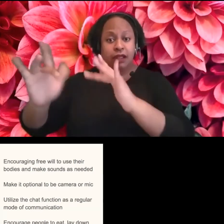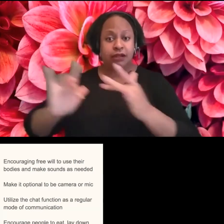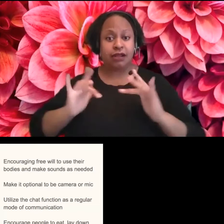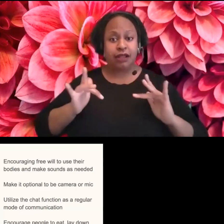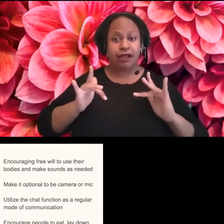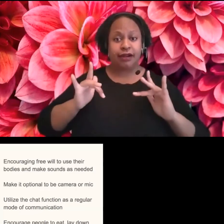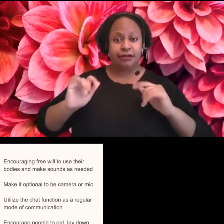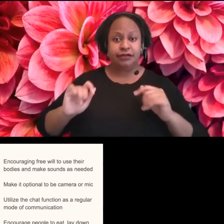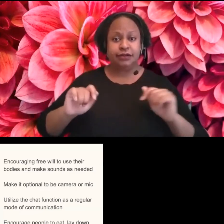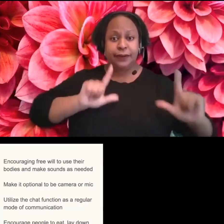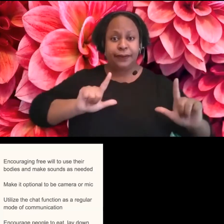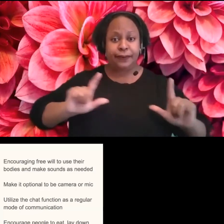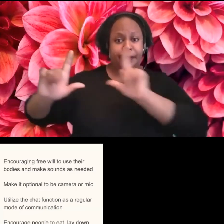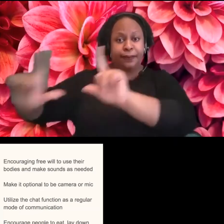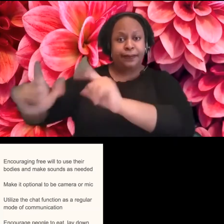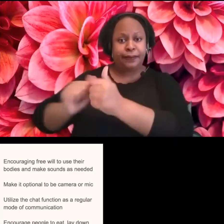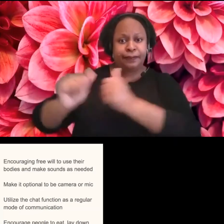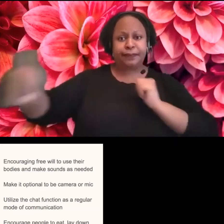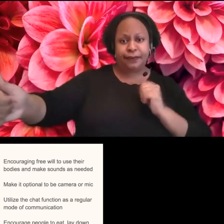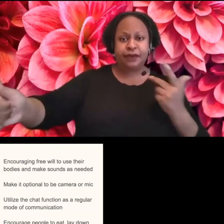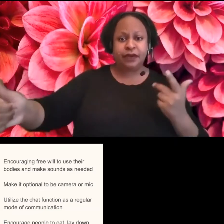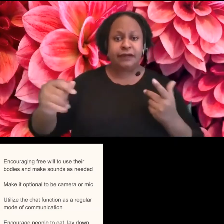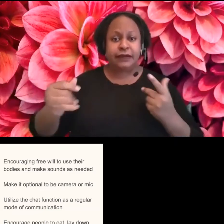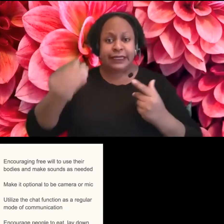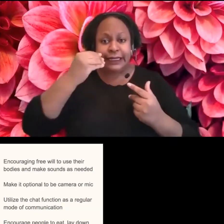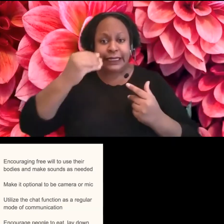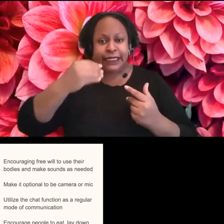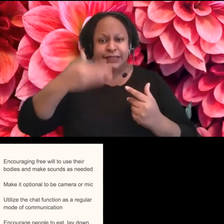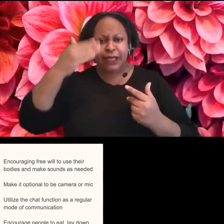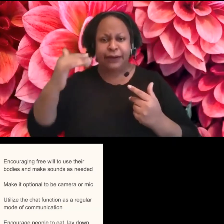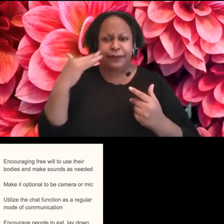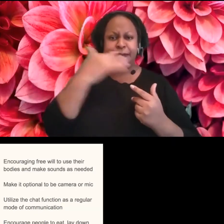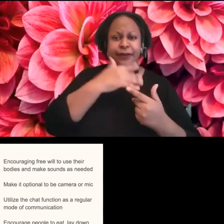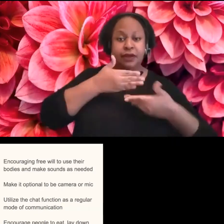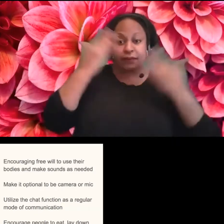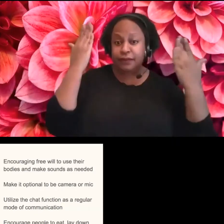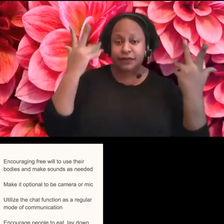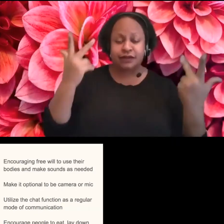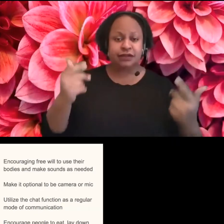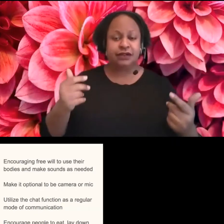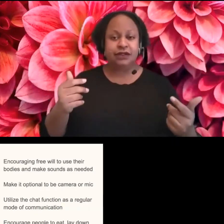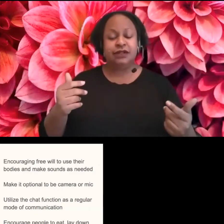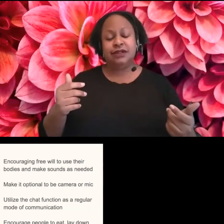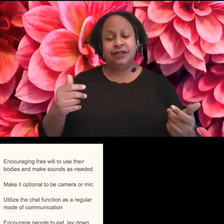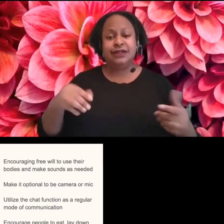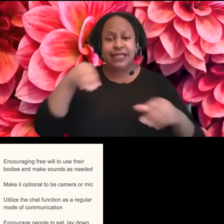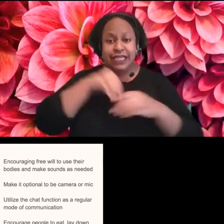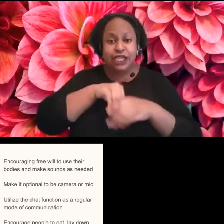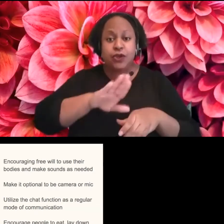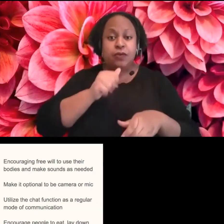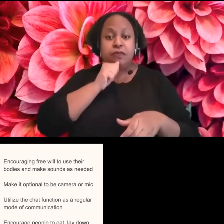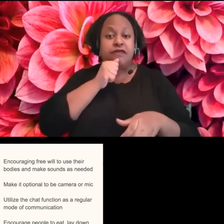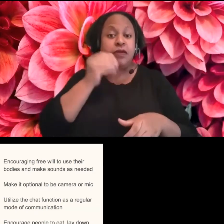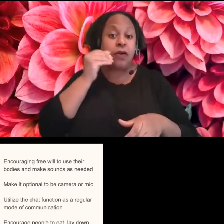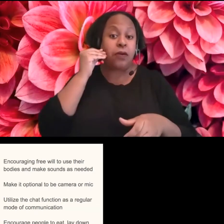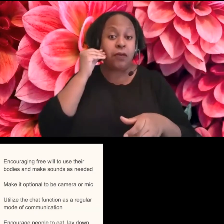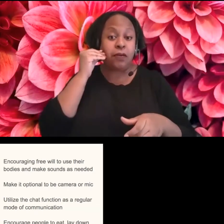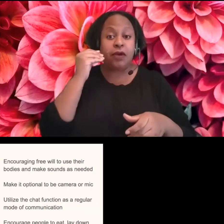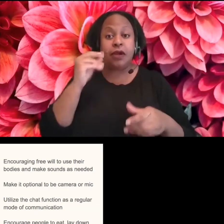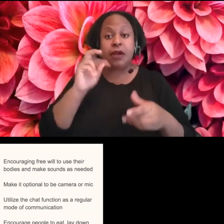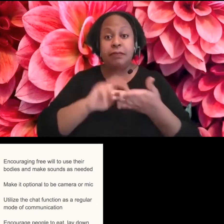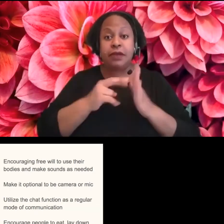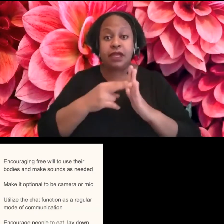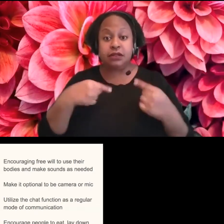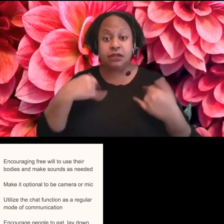I think we can, we are in our homes and in a lot of ways, the, the beautiful thing about relaxing digital spaces when we're, for example, in